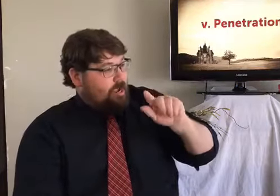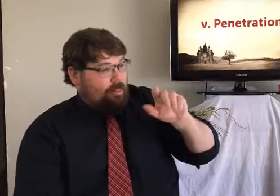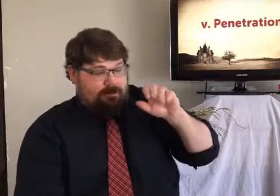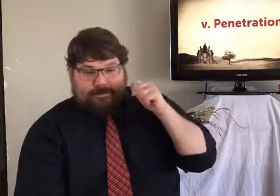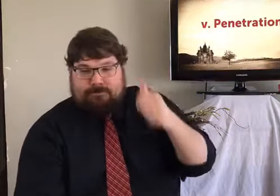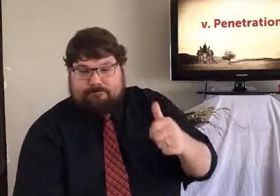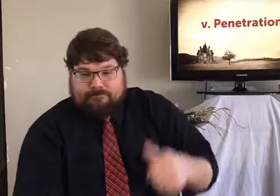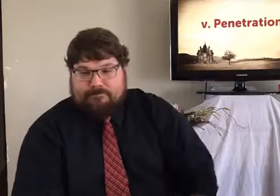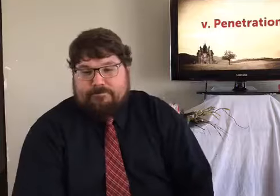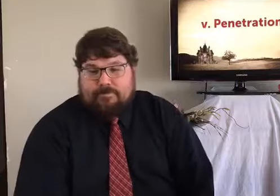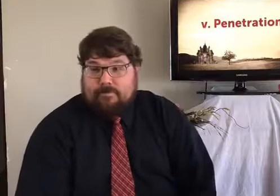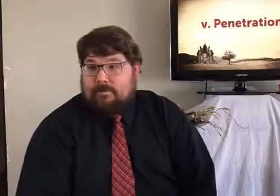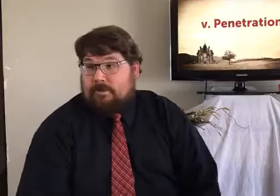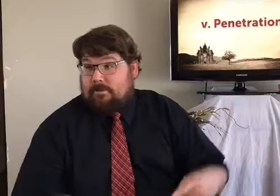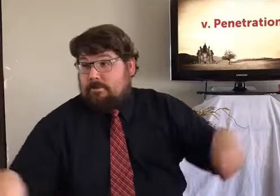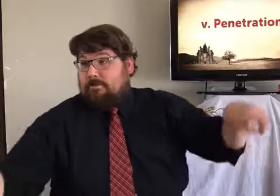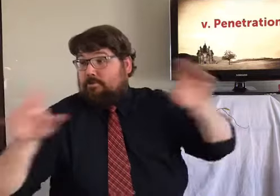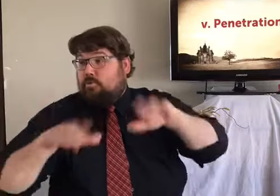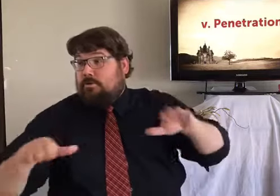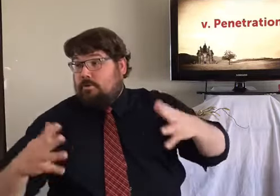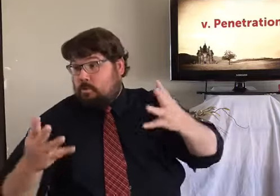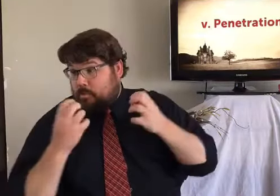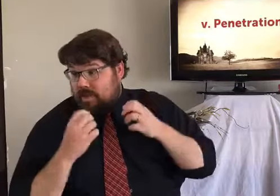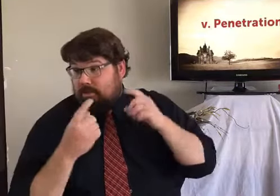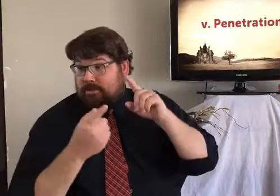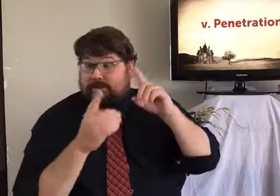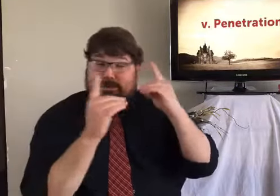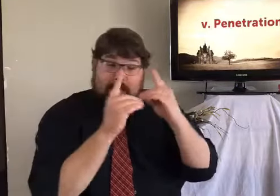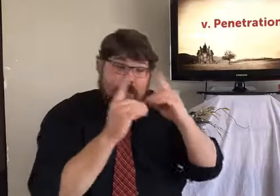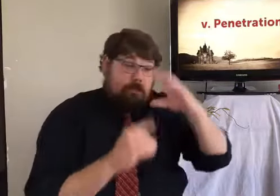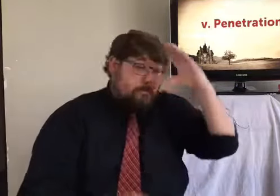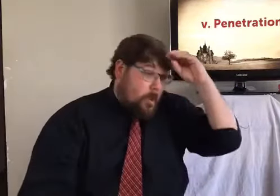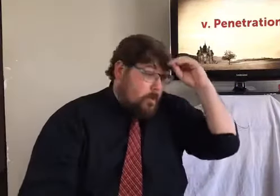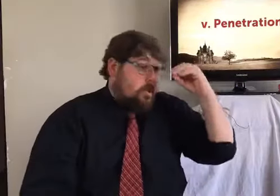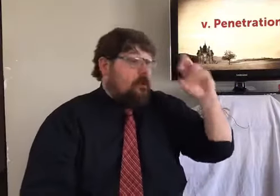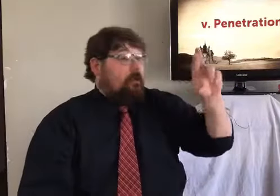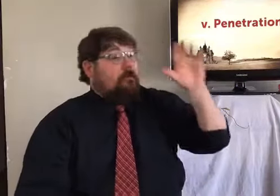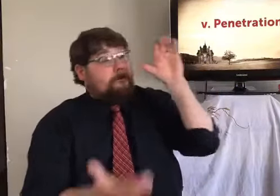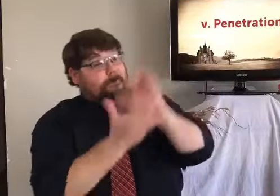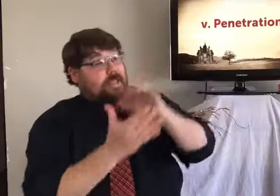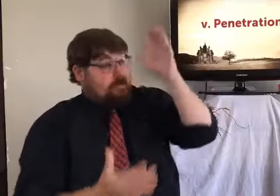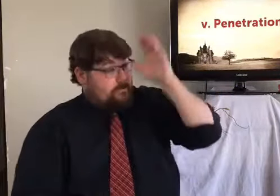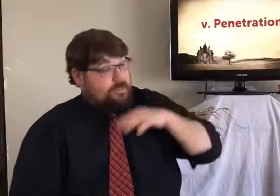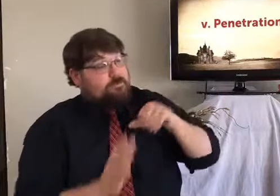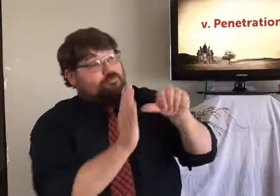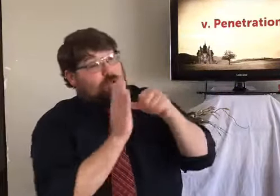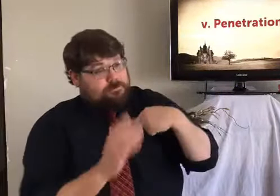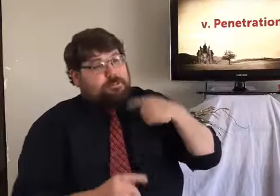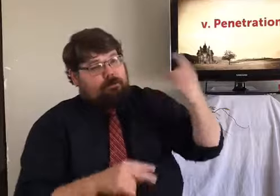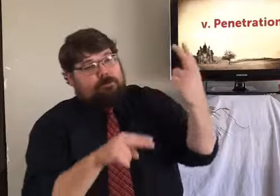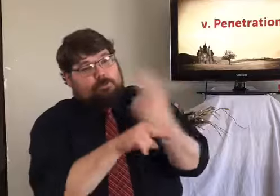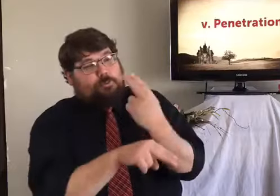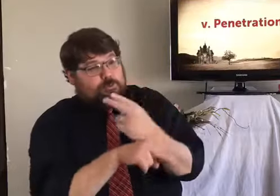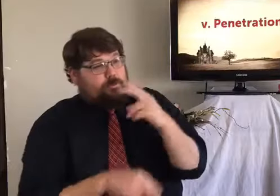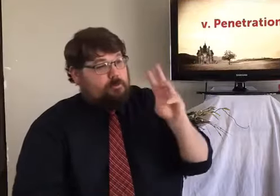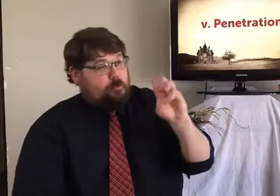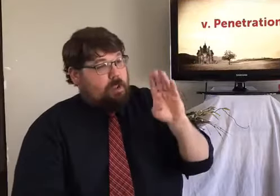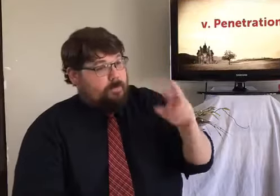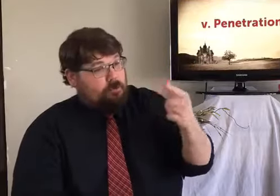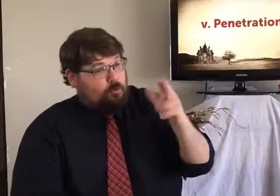against that at all. But my family, they use the Weber Kettle. All right. So, children, if someday you're going to marry a guy